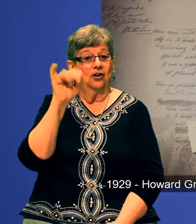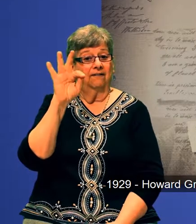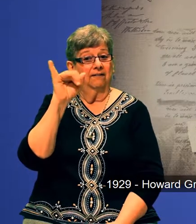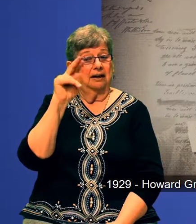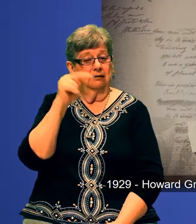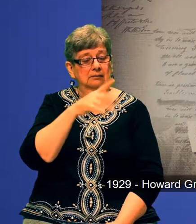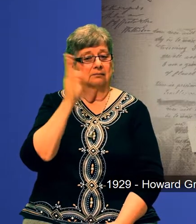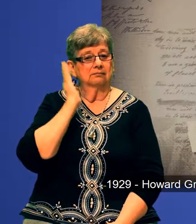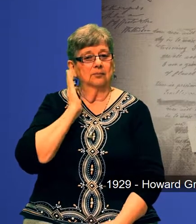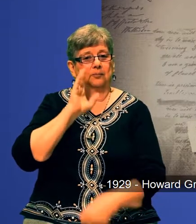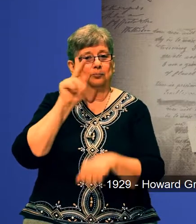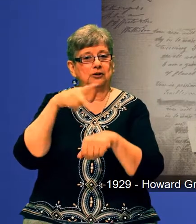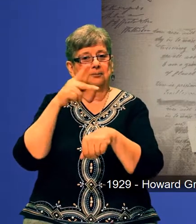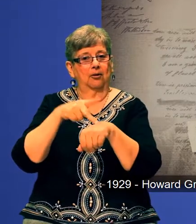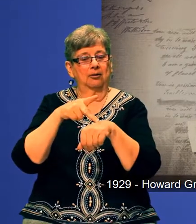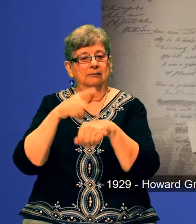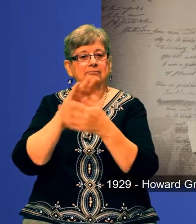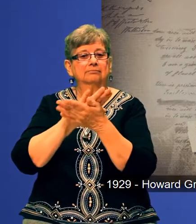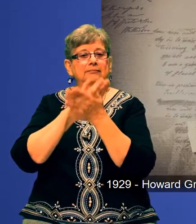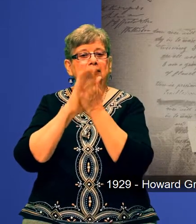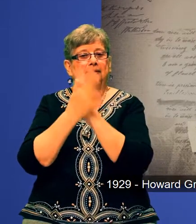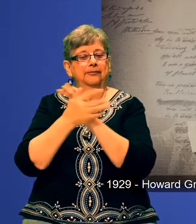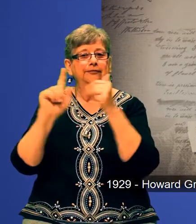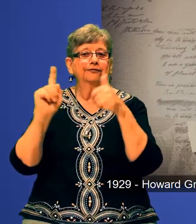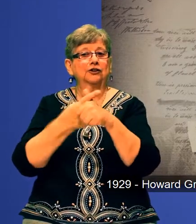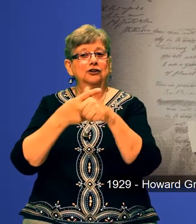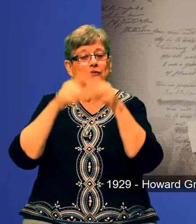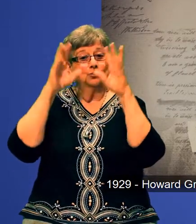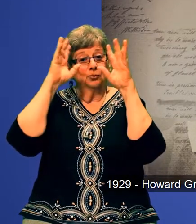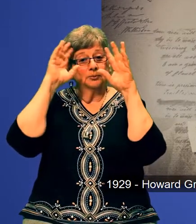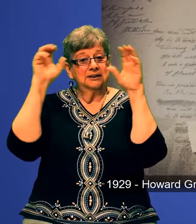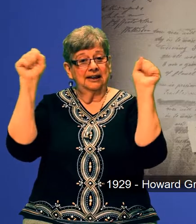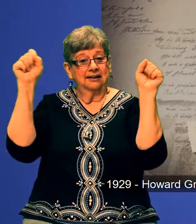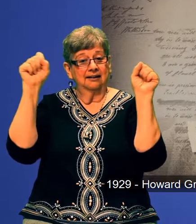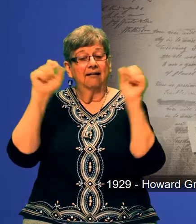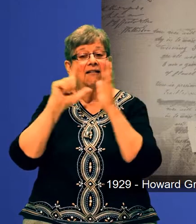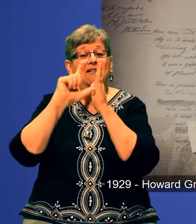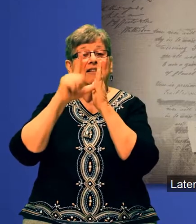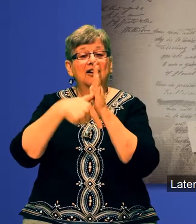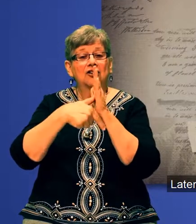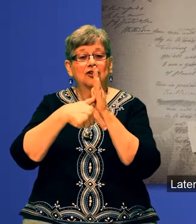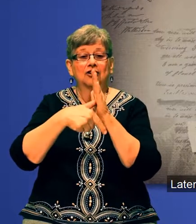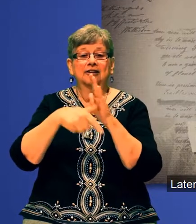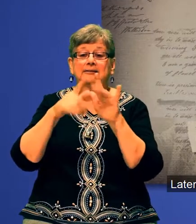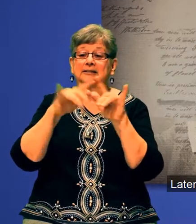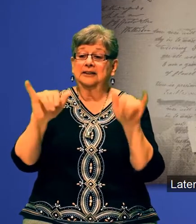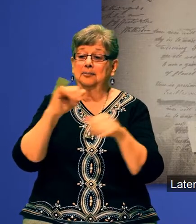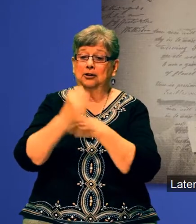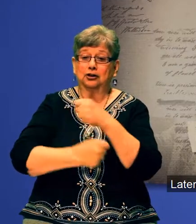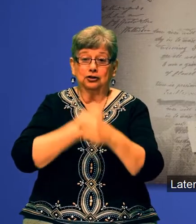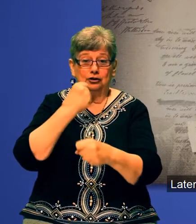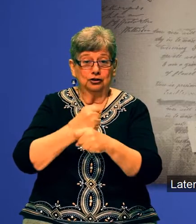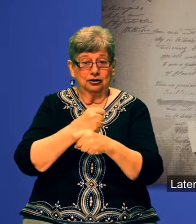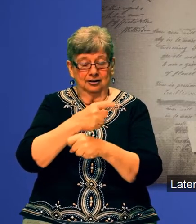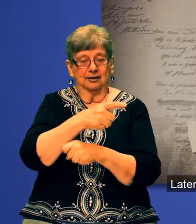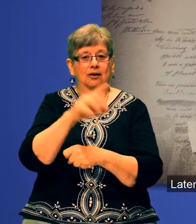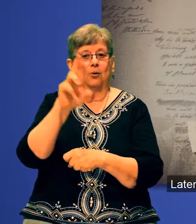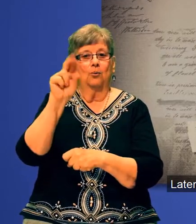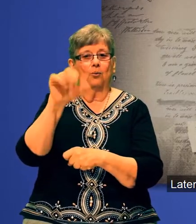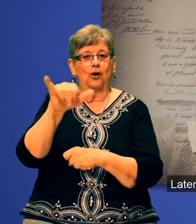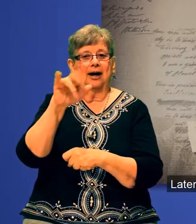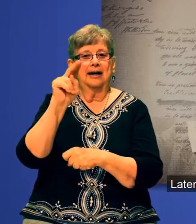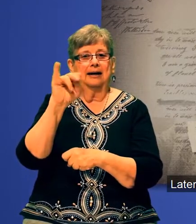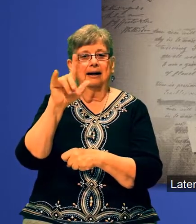1929, Howard Griffin, former principal, became the first superintendent. Later that same year, Roy